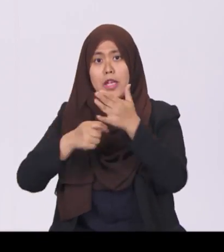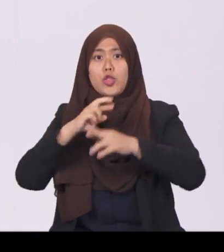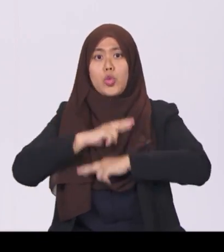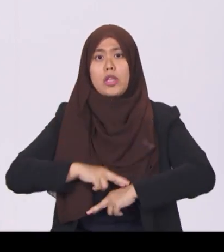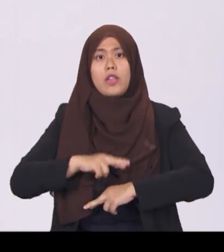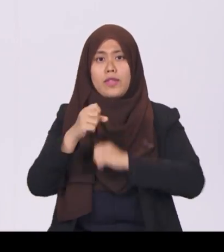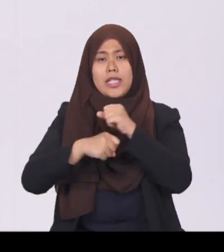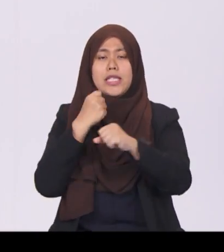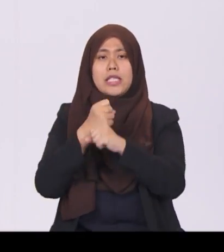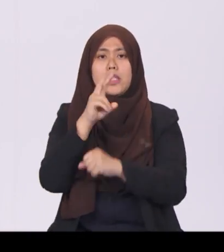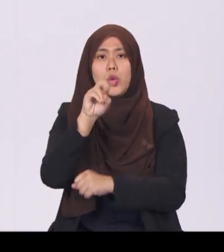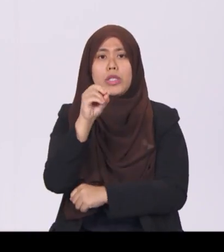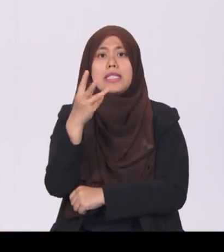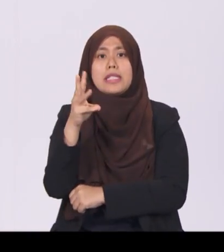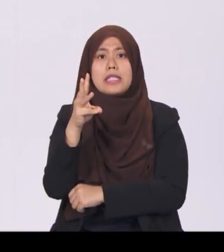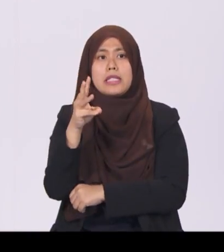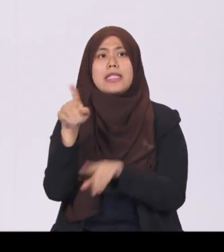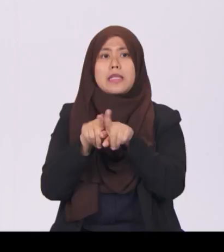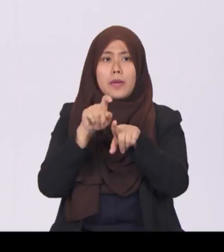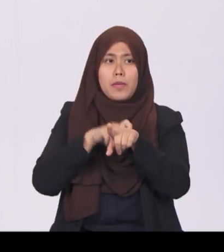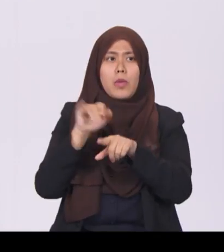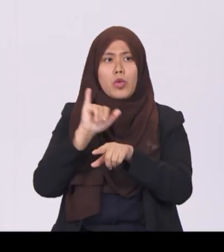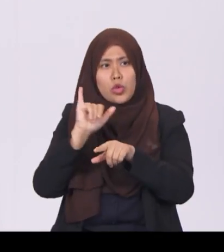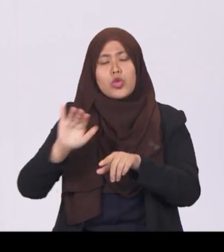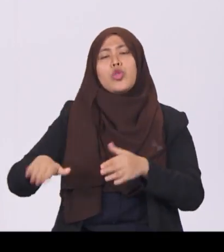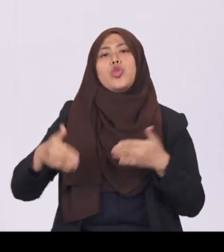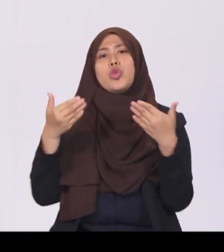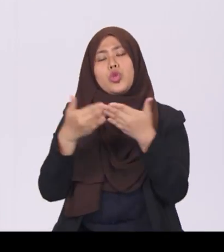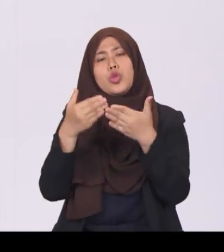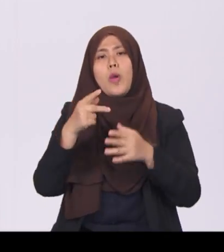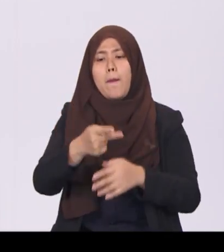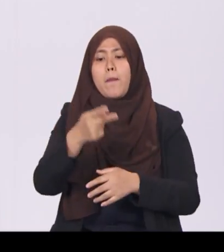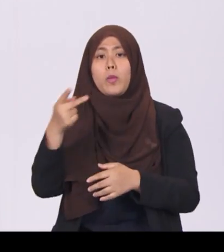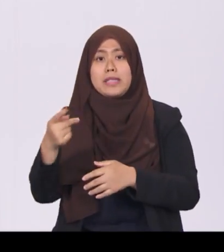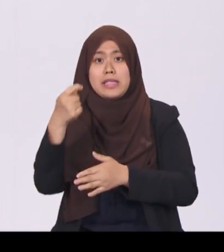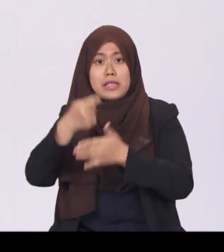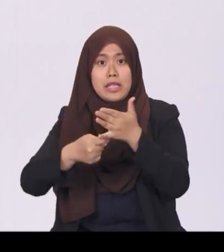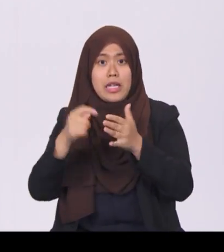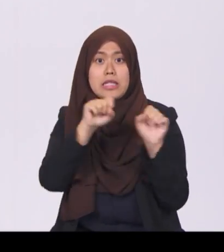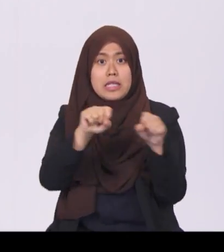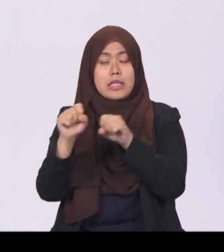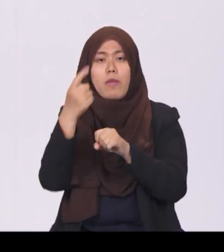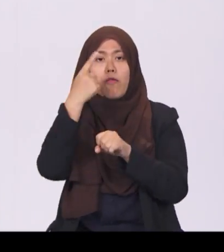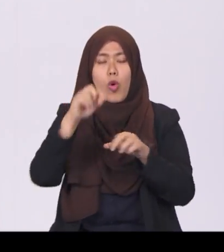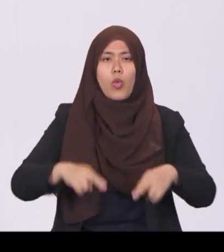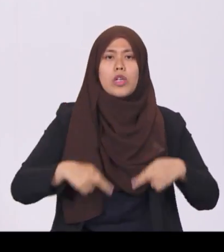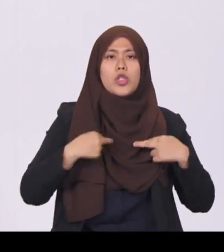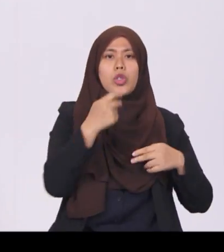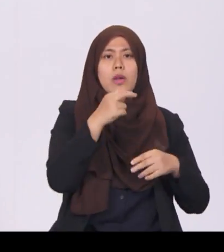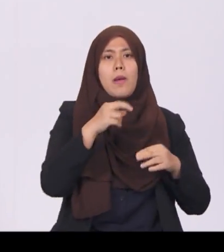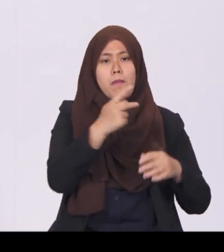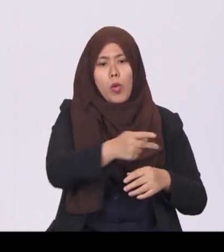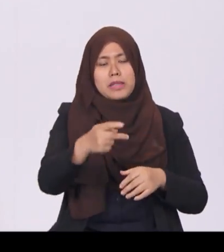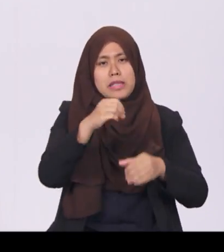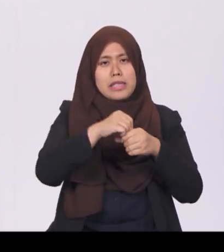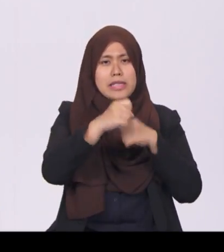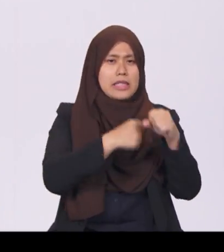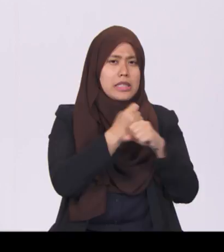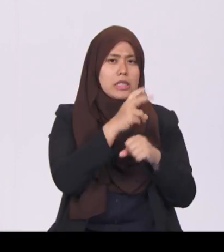We also introduced a progressive property tax system for residential properties in 2010 and made it more progressive in